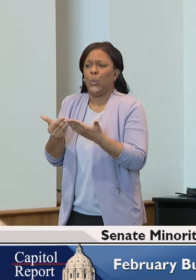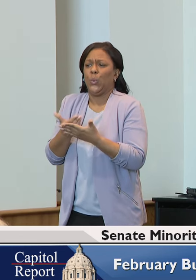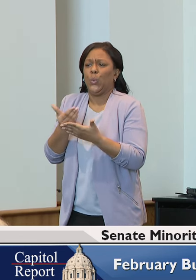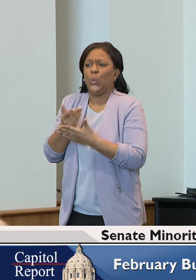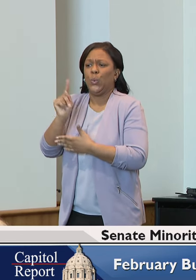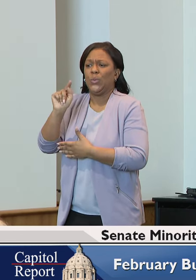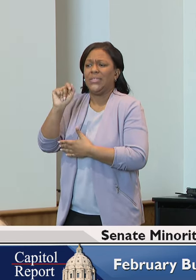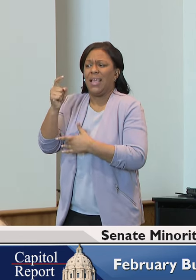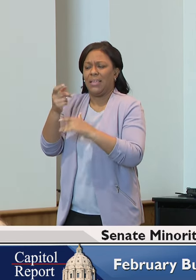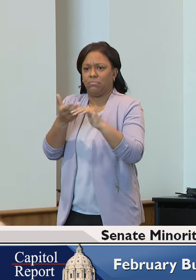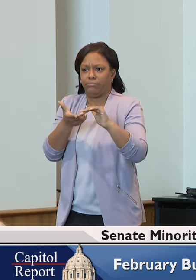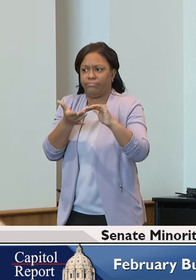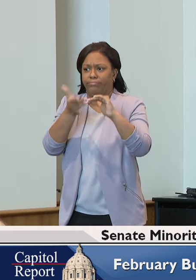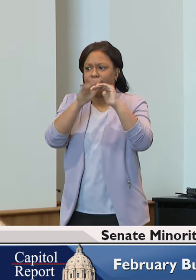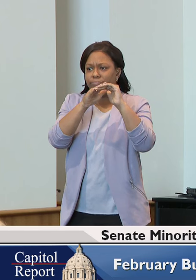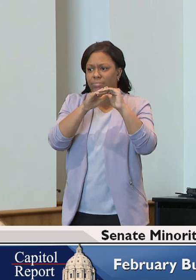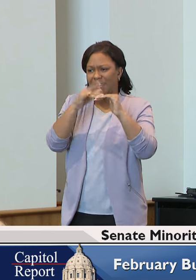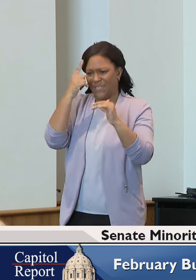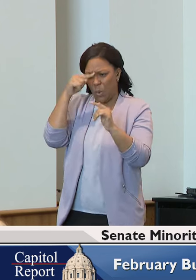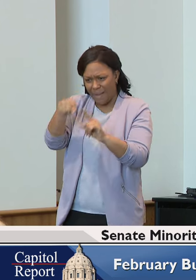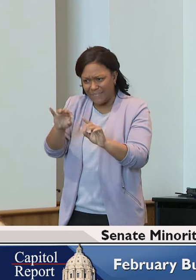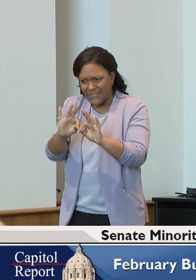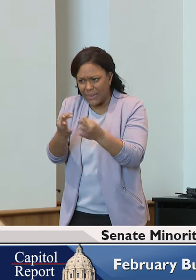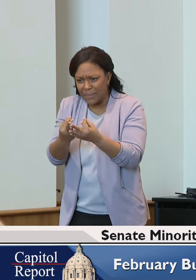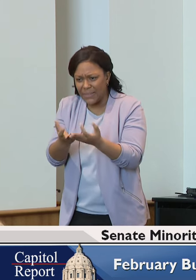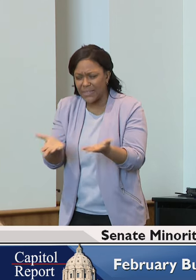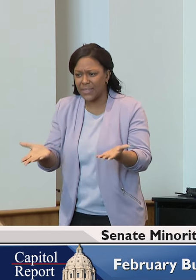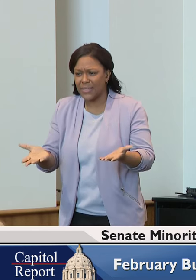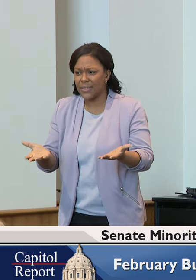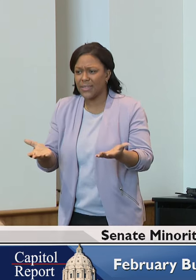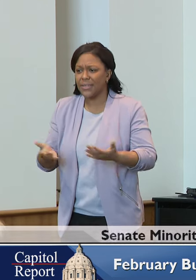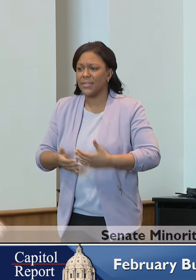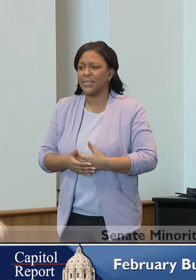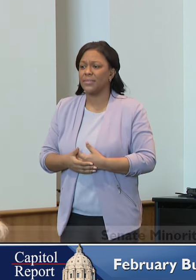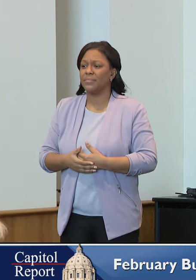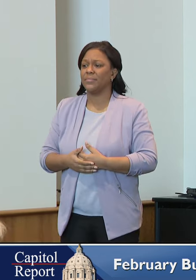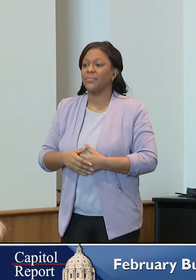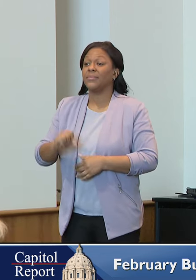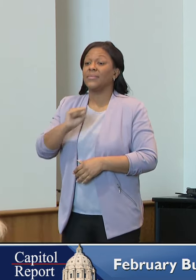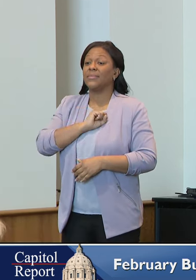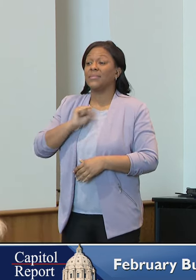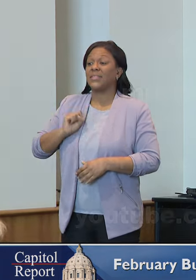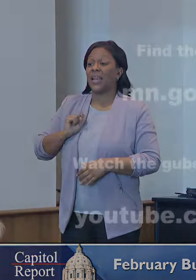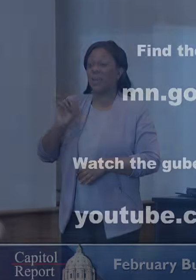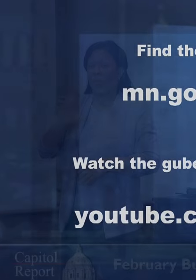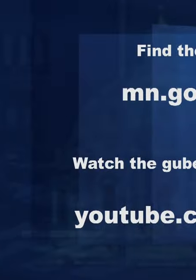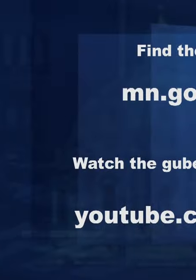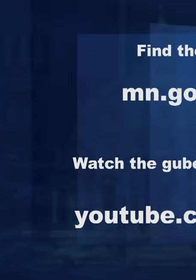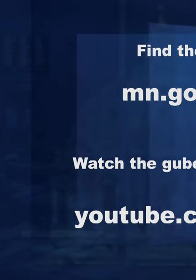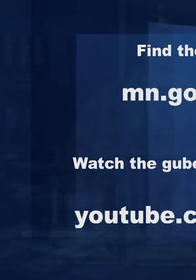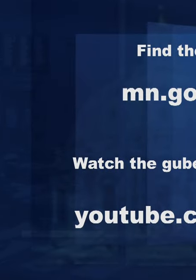to our families. Senate Republicans are working hard to repair that damage done by Democrats.